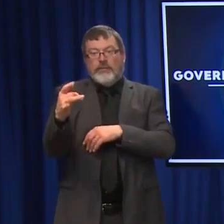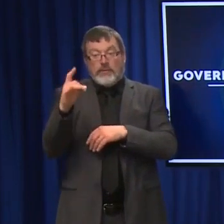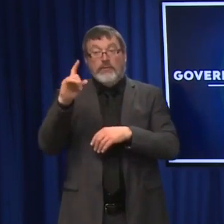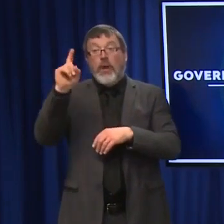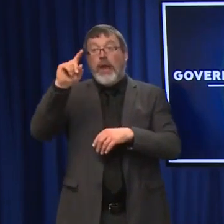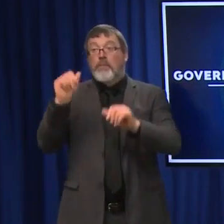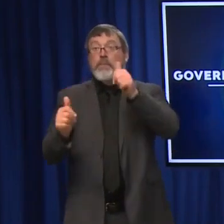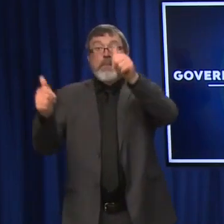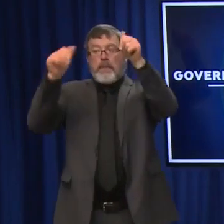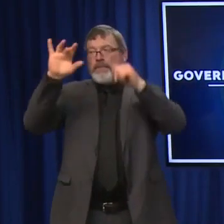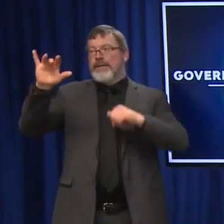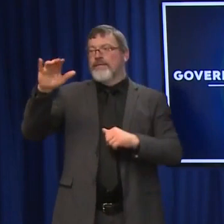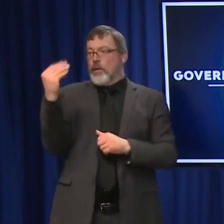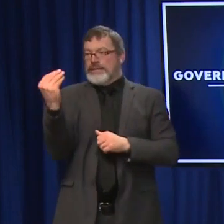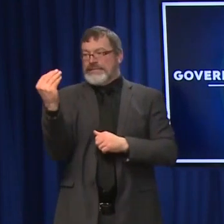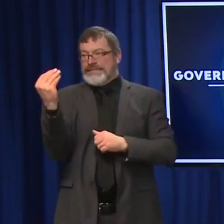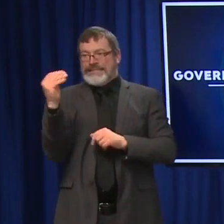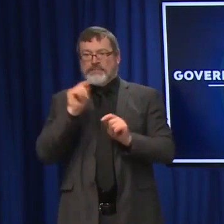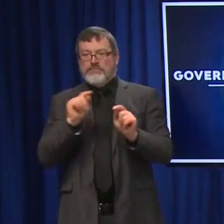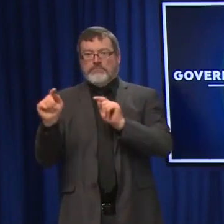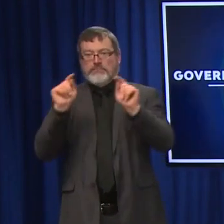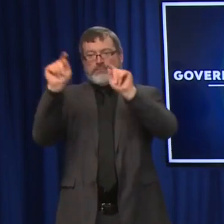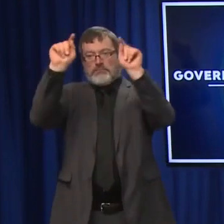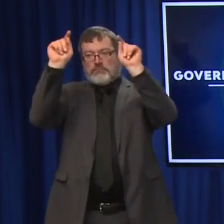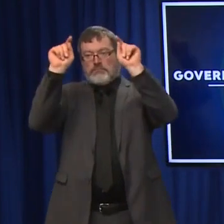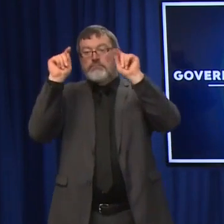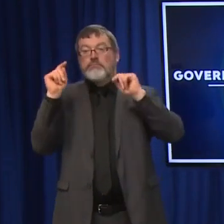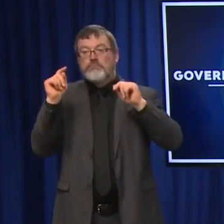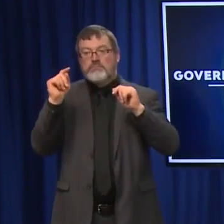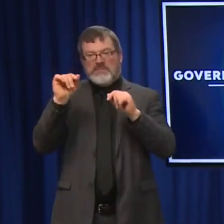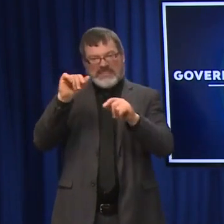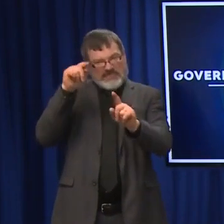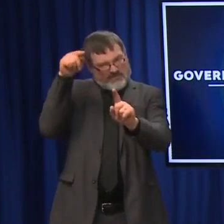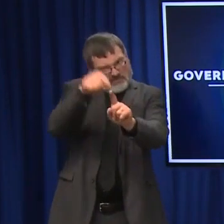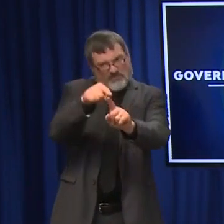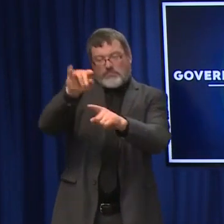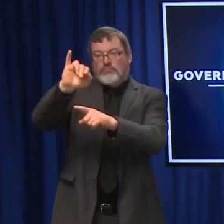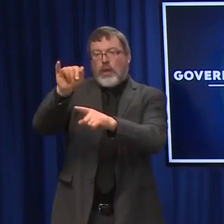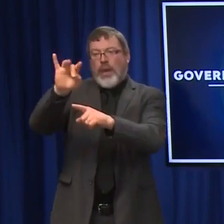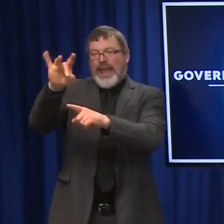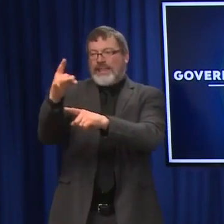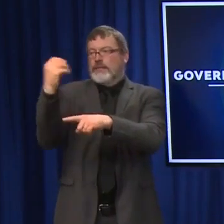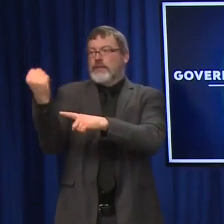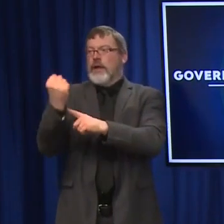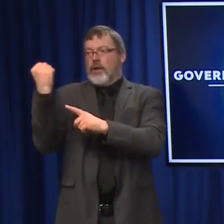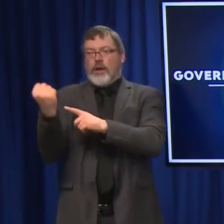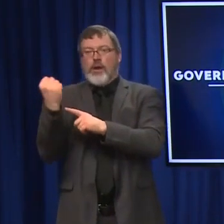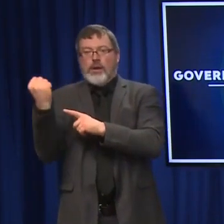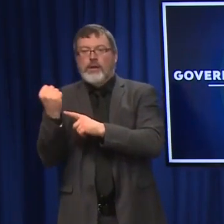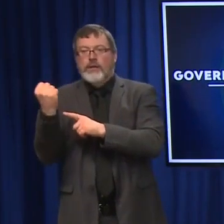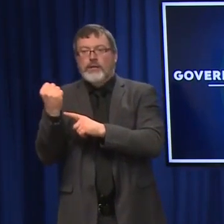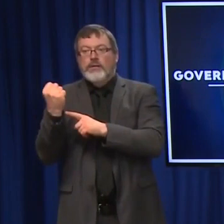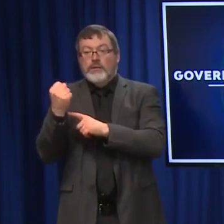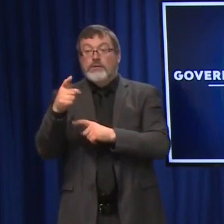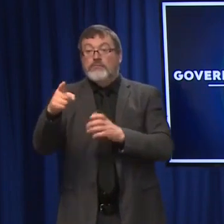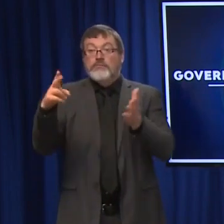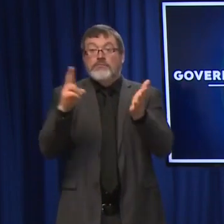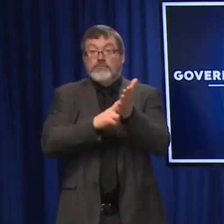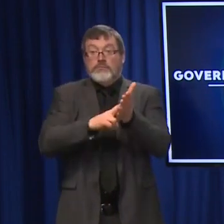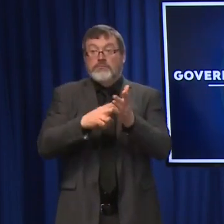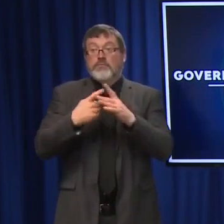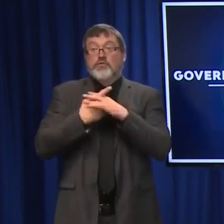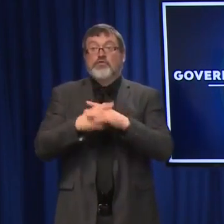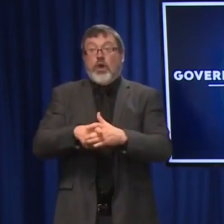sites on Saturday, January 8th. Sign-ups for this next round of boosters is going to open on January